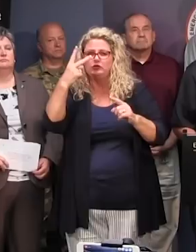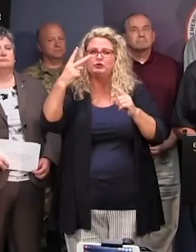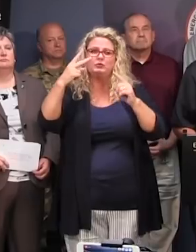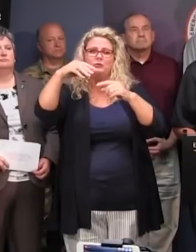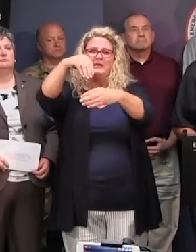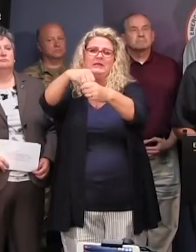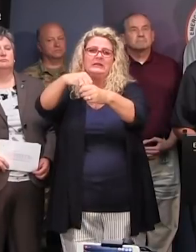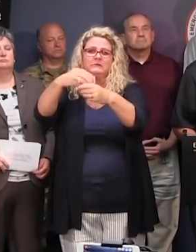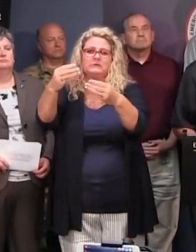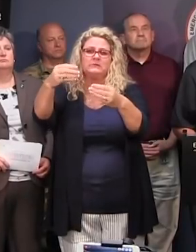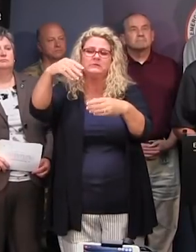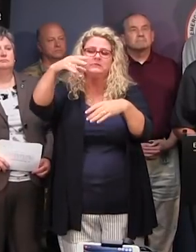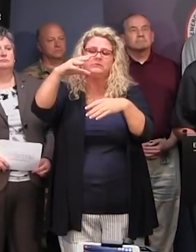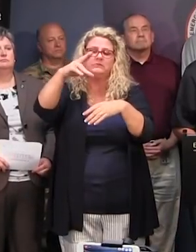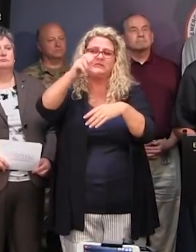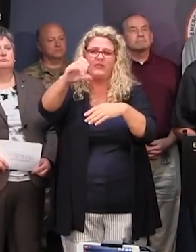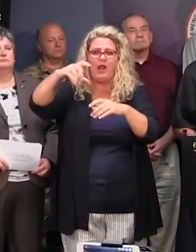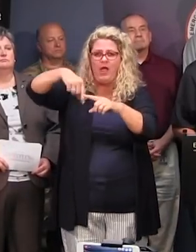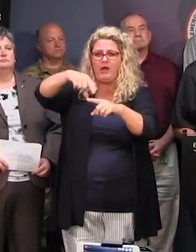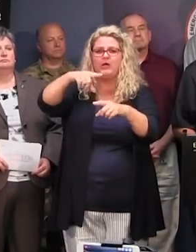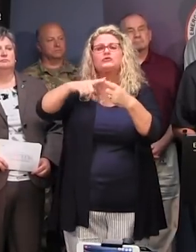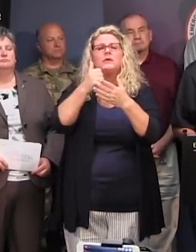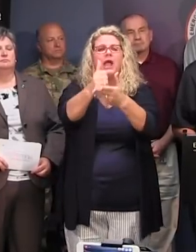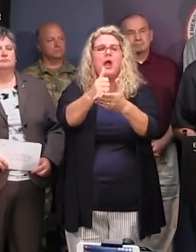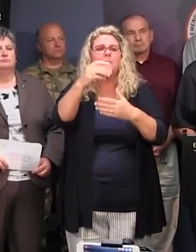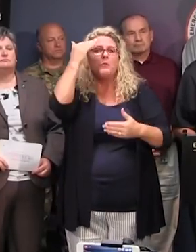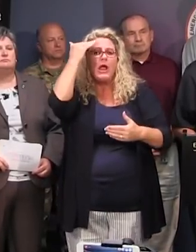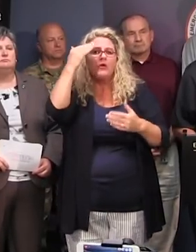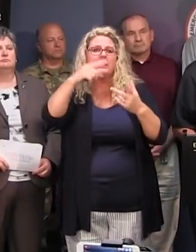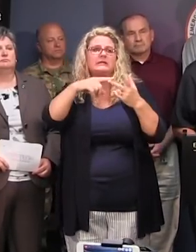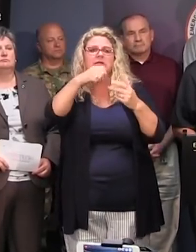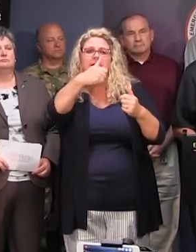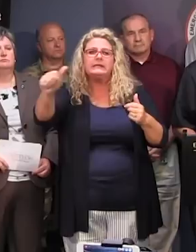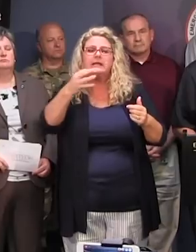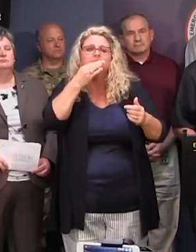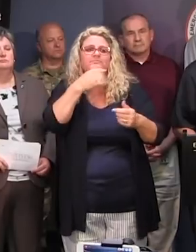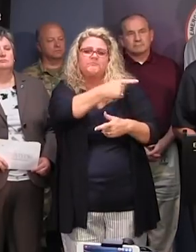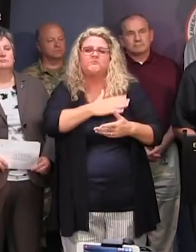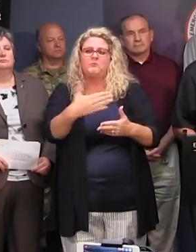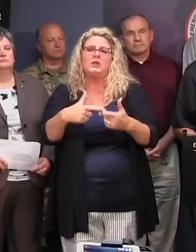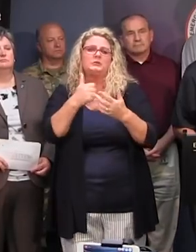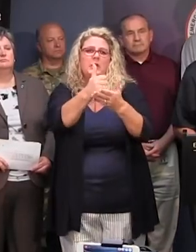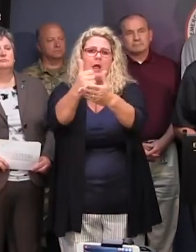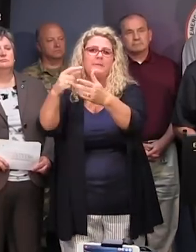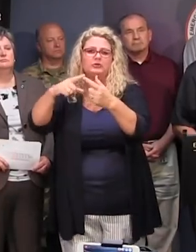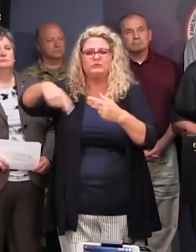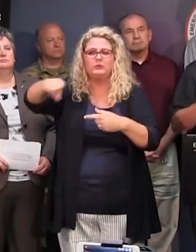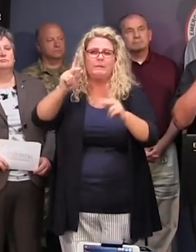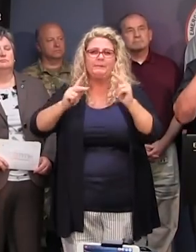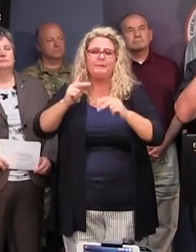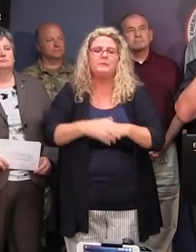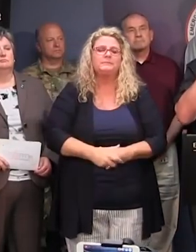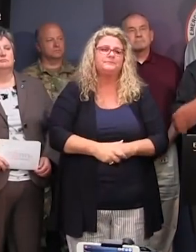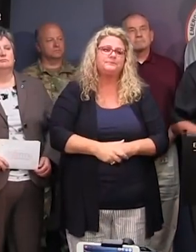to maintain situational awareness and also provide expertise and assistance to those local authorities. We